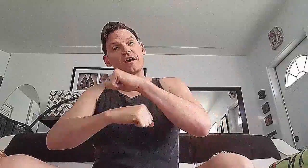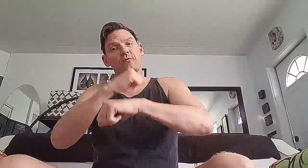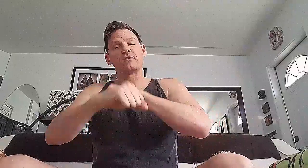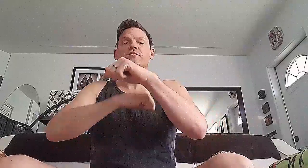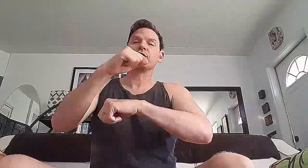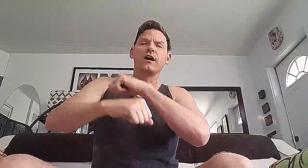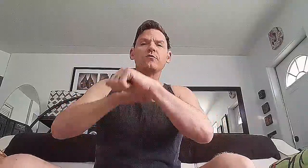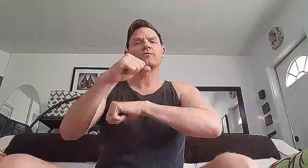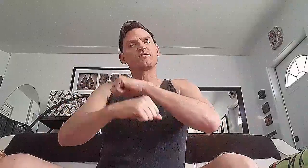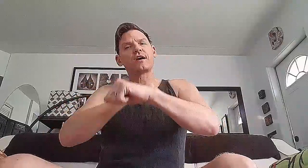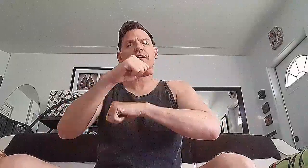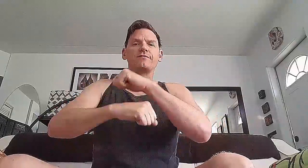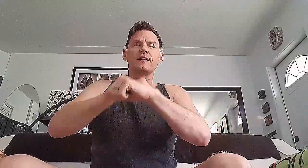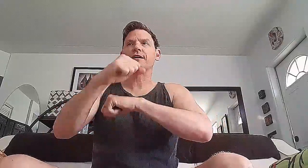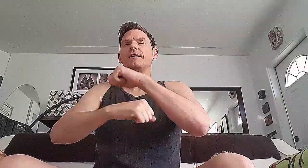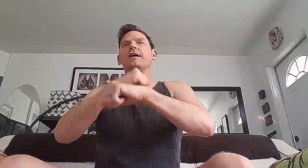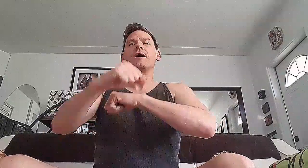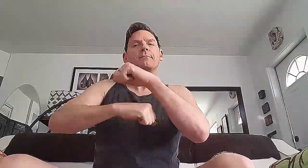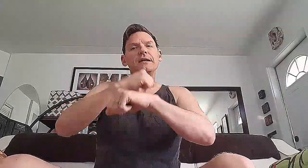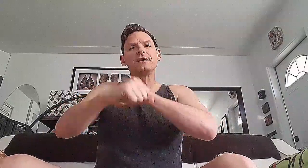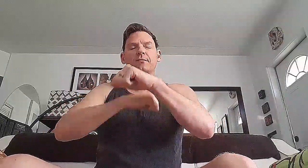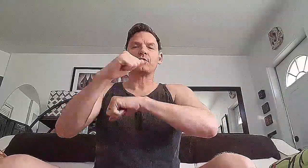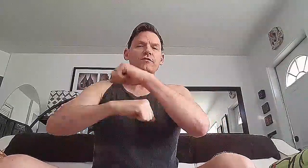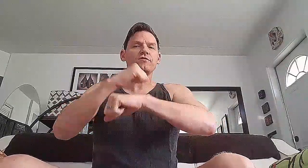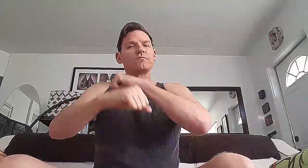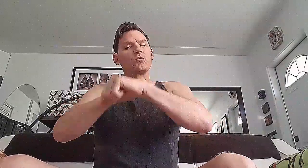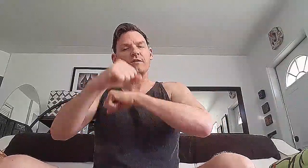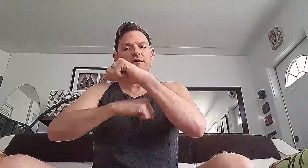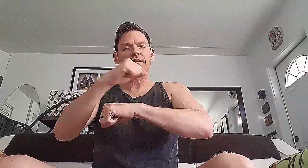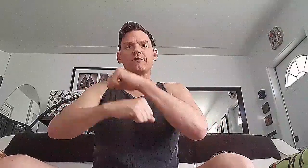the other ones. The other ones are kind of like a medium where this is more intense.